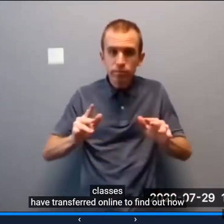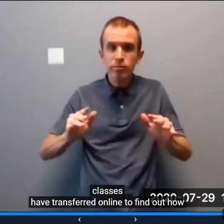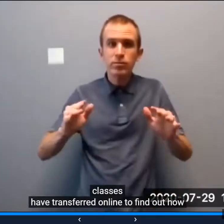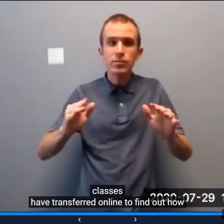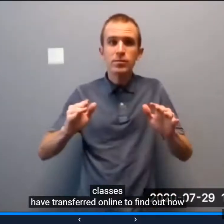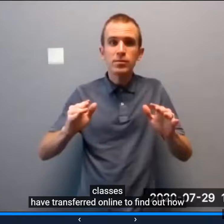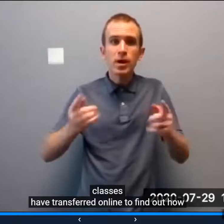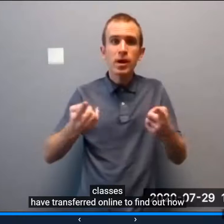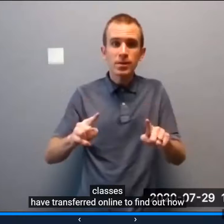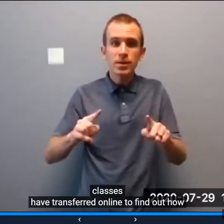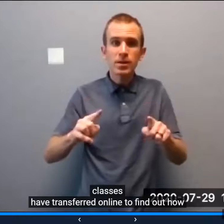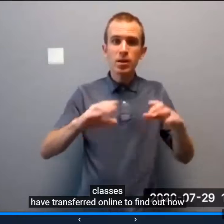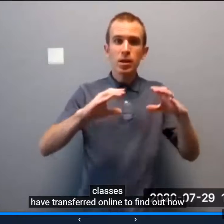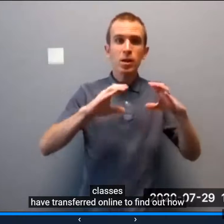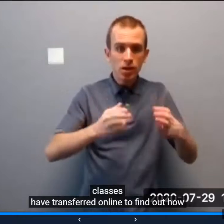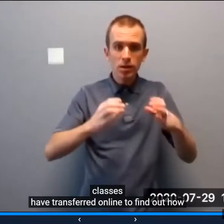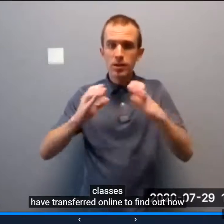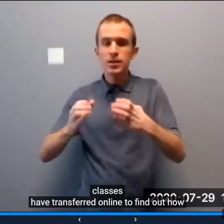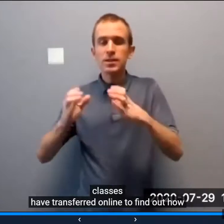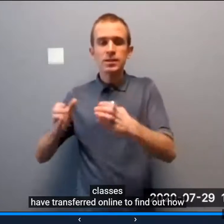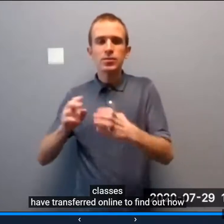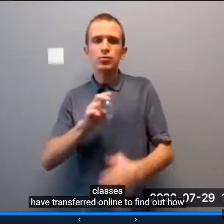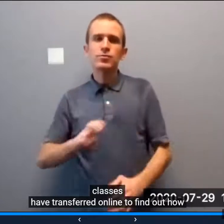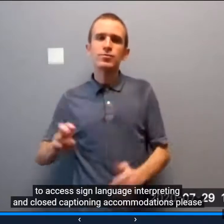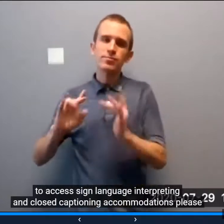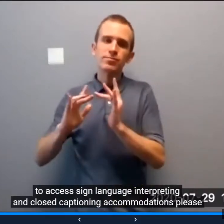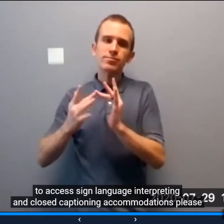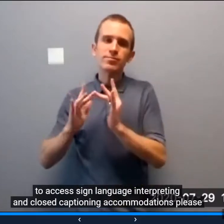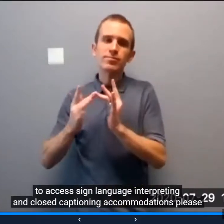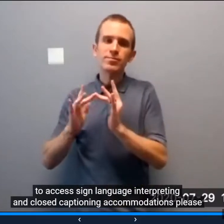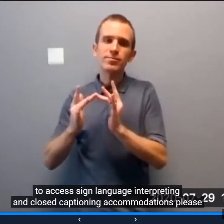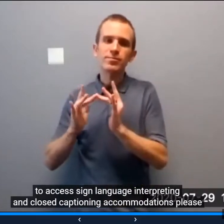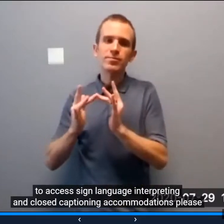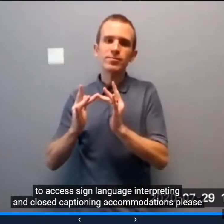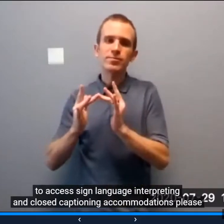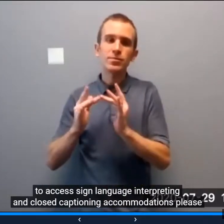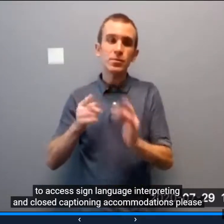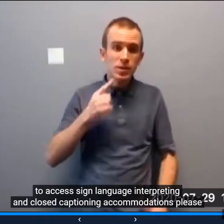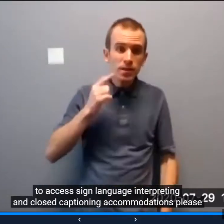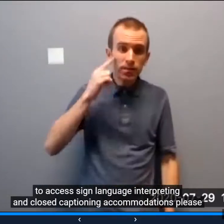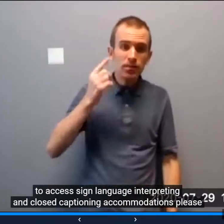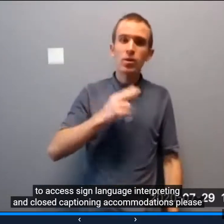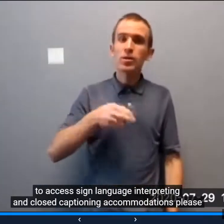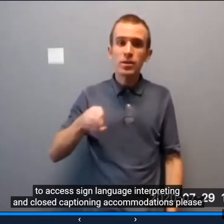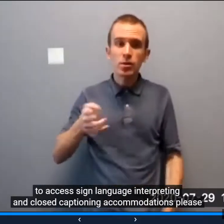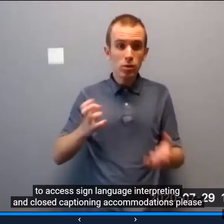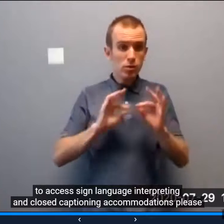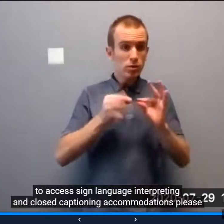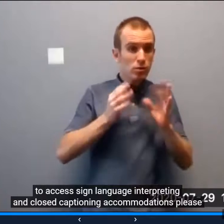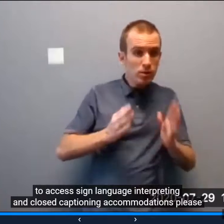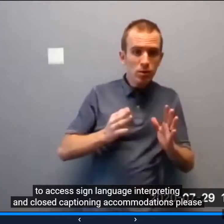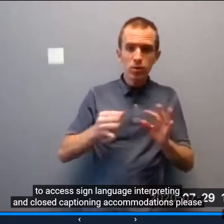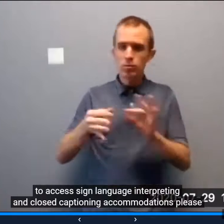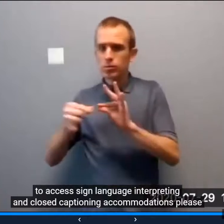the classes have transferred online. Sandy To find out how to access sign language interpreting and close caching